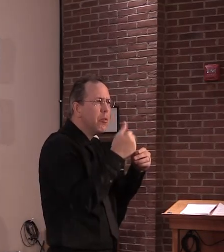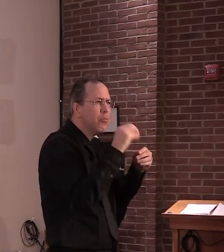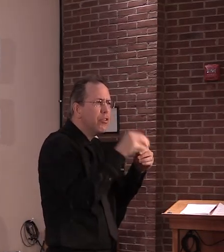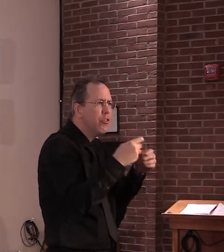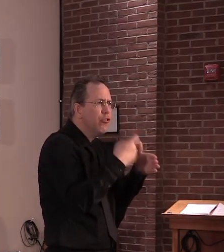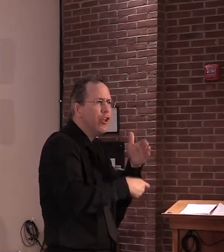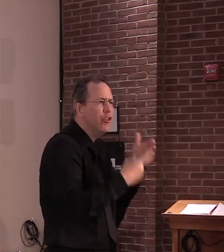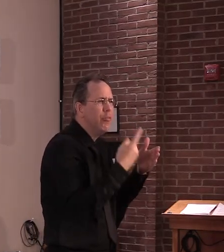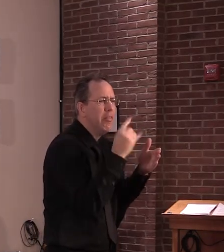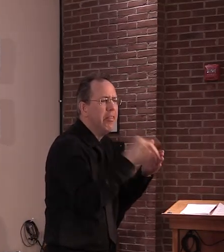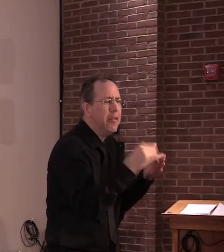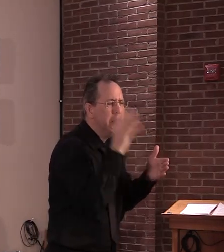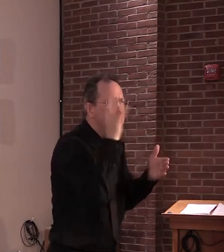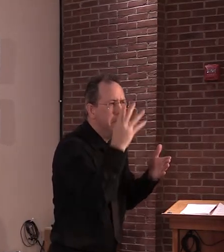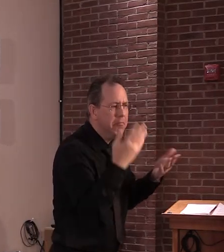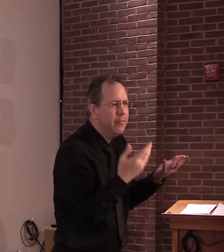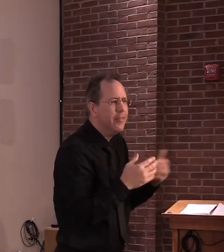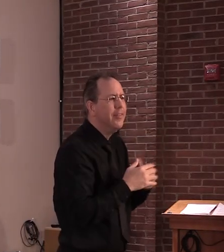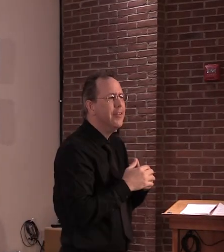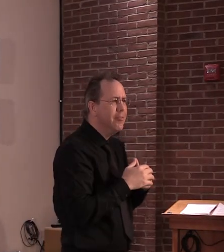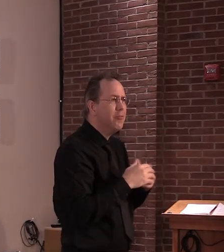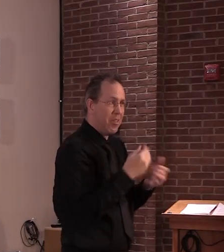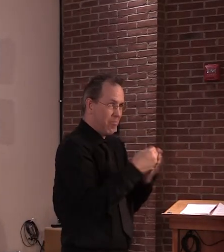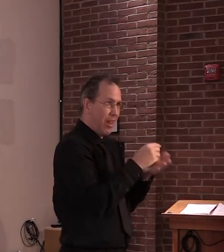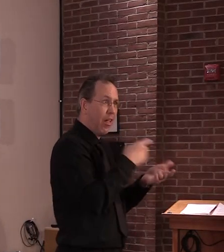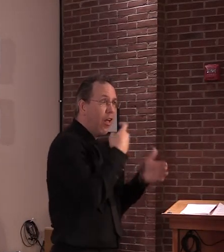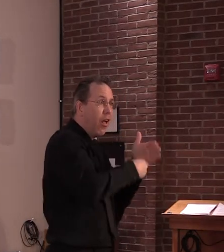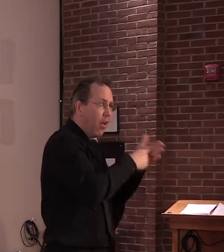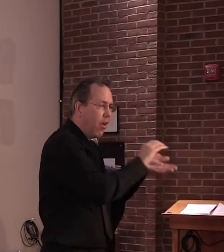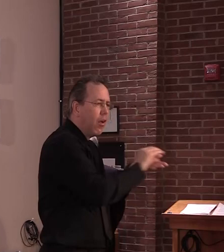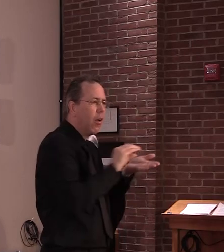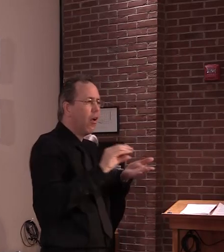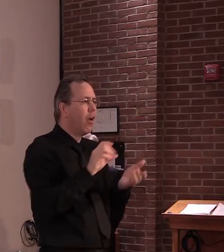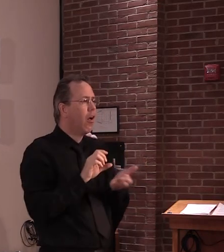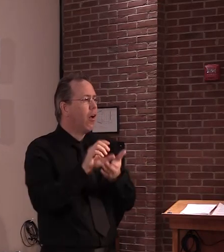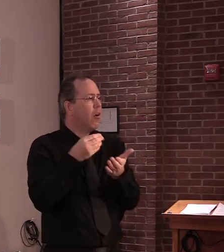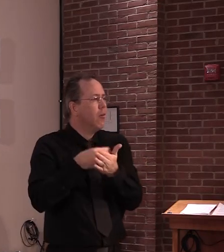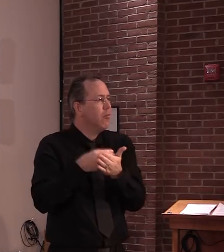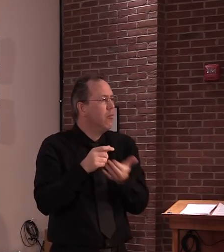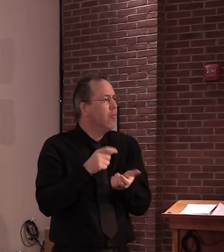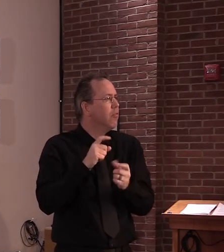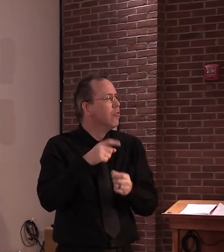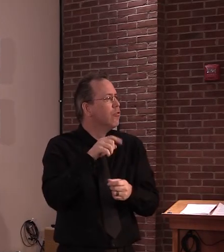and that that money would be used to help fund the hazardous pay that has been proposed?